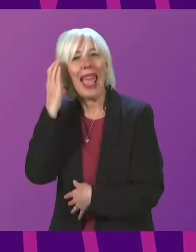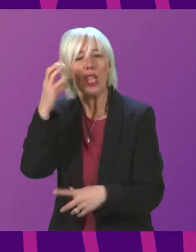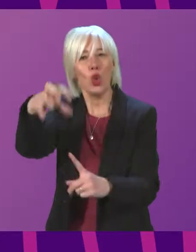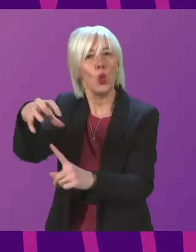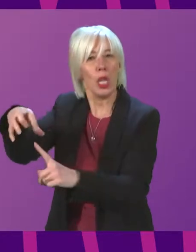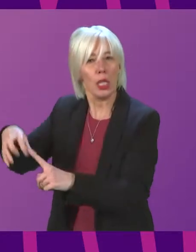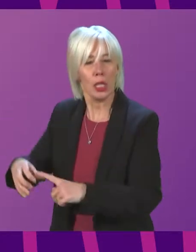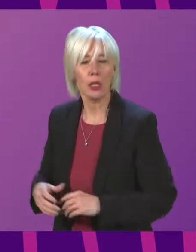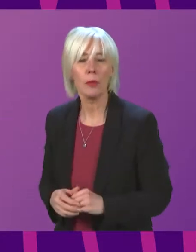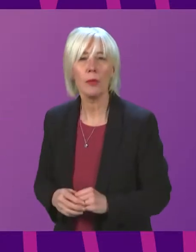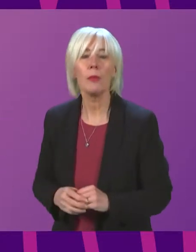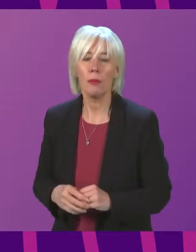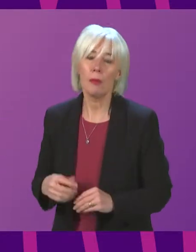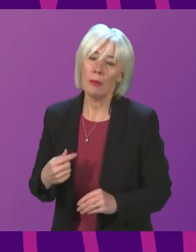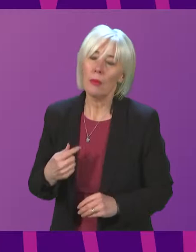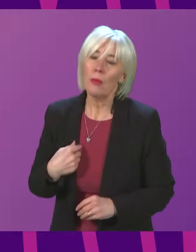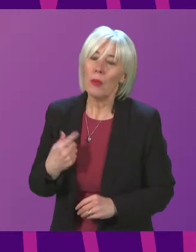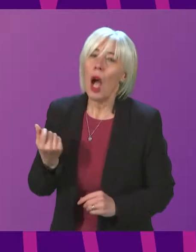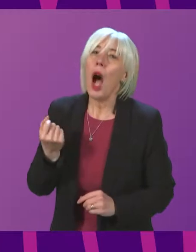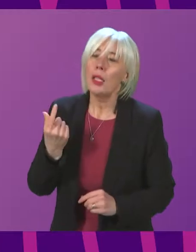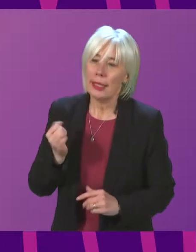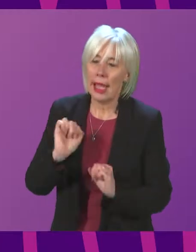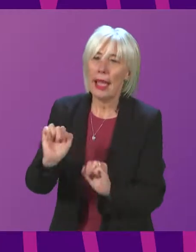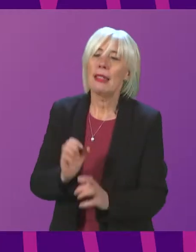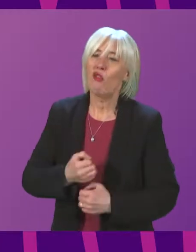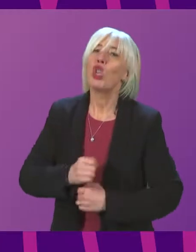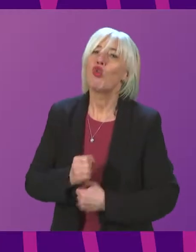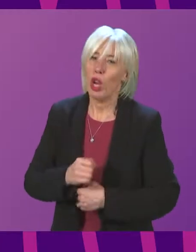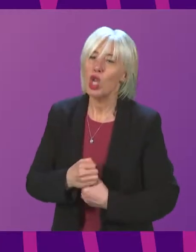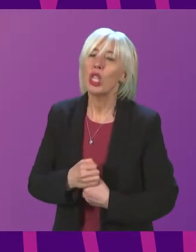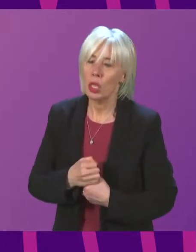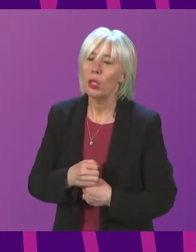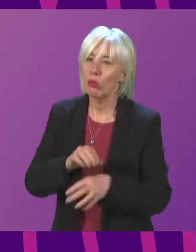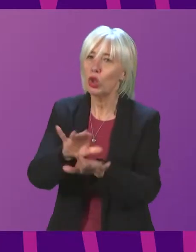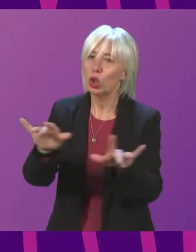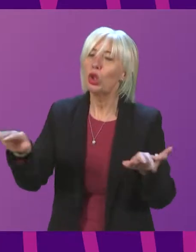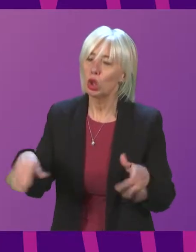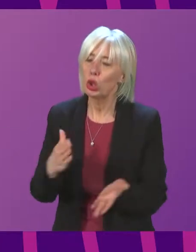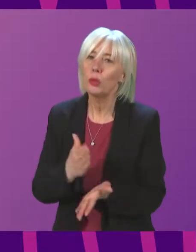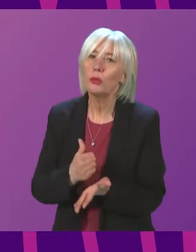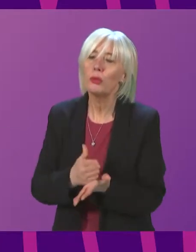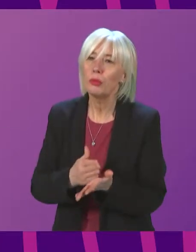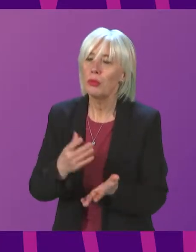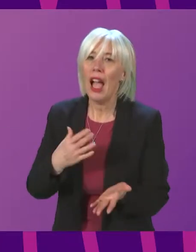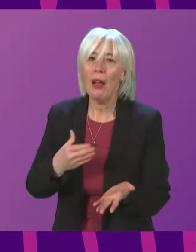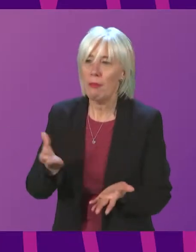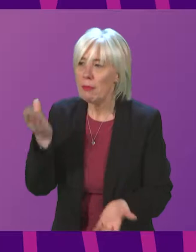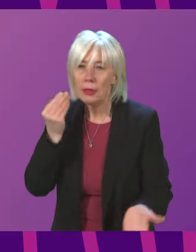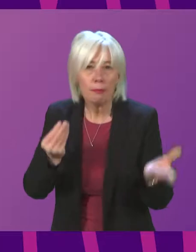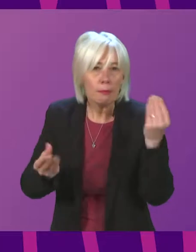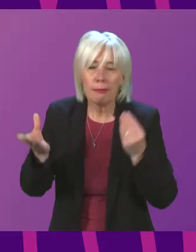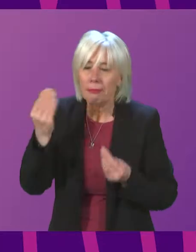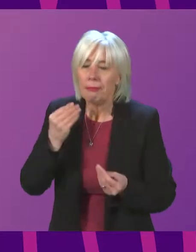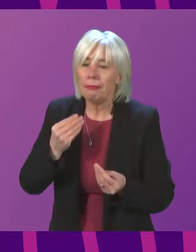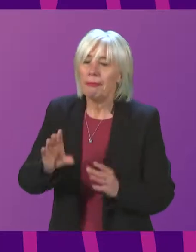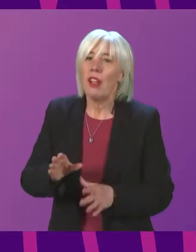President Officer, I understand some of the frustration that is out there. I have heard that frustration when I have talked